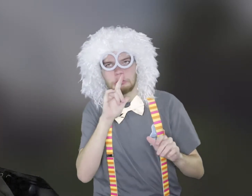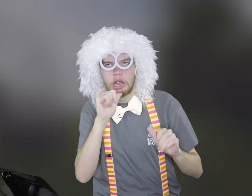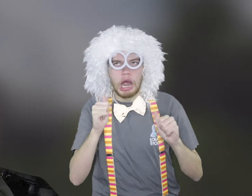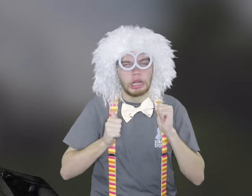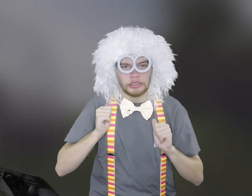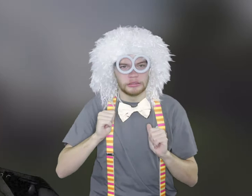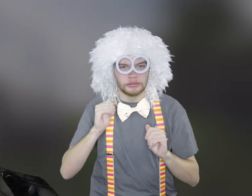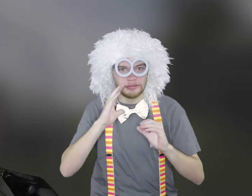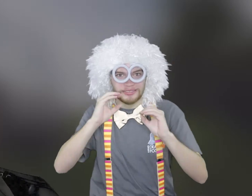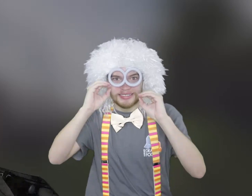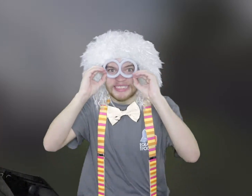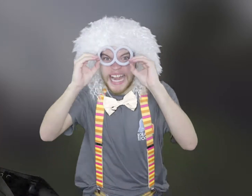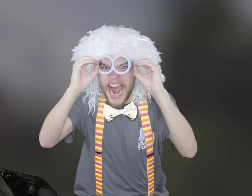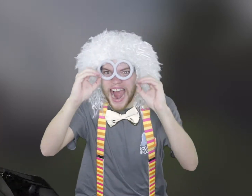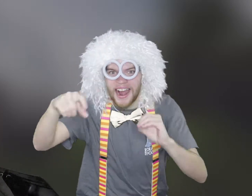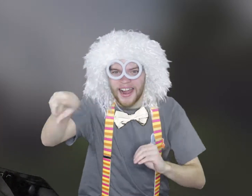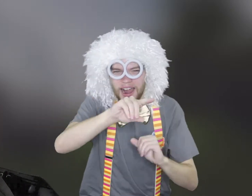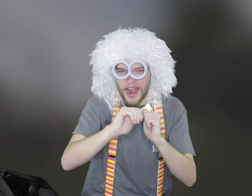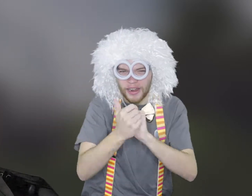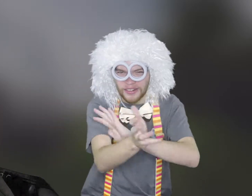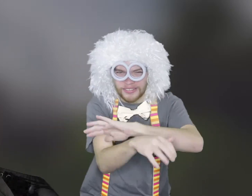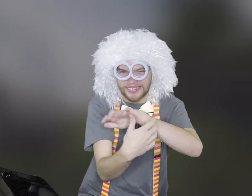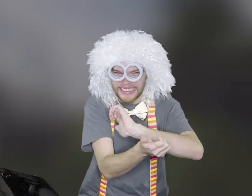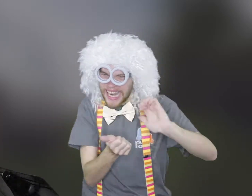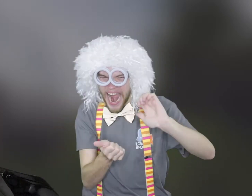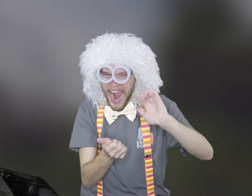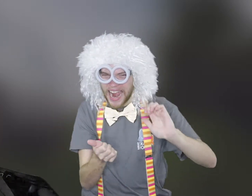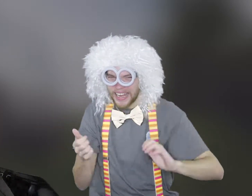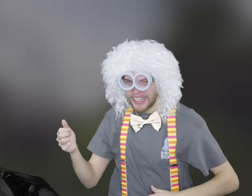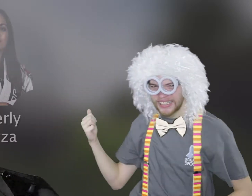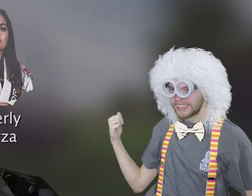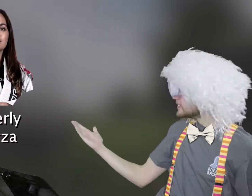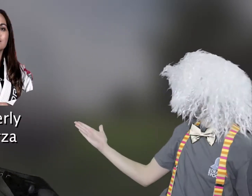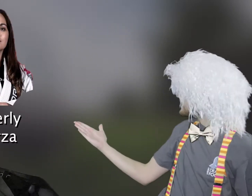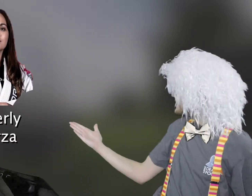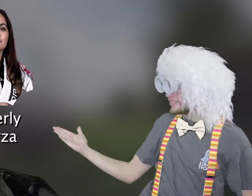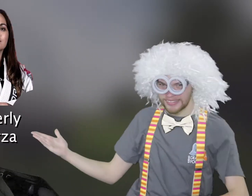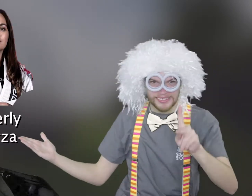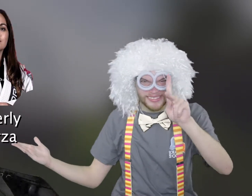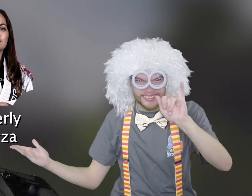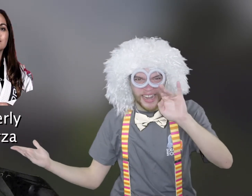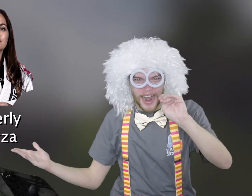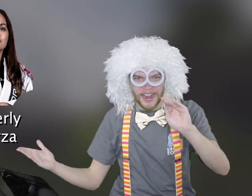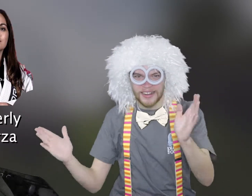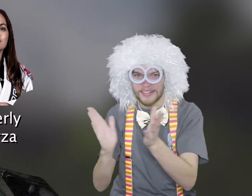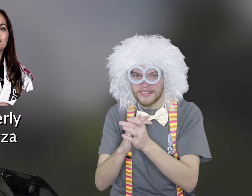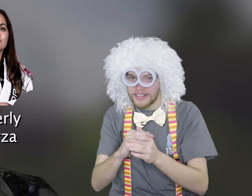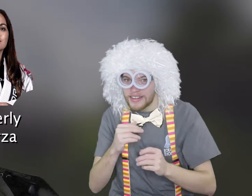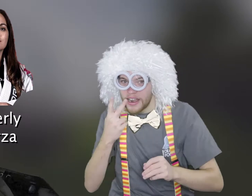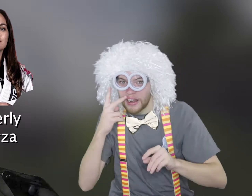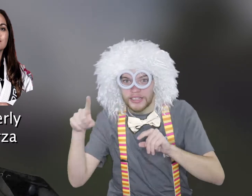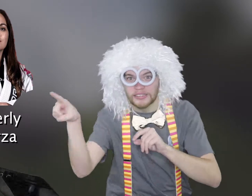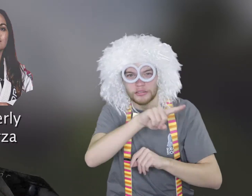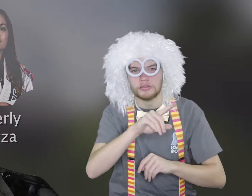And we also just announced one of our performers for the event over the weekend is going to be karate expert Kimberly